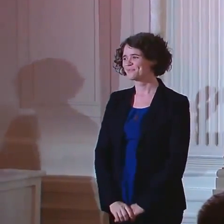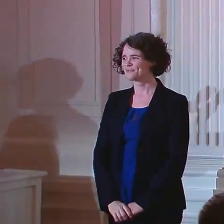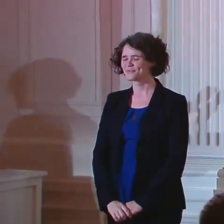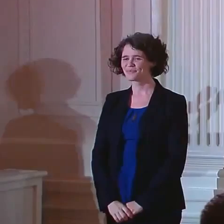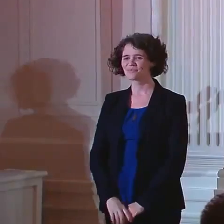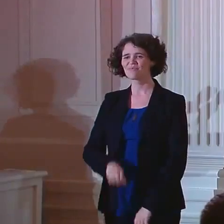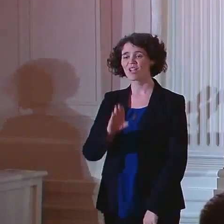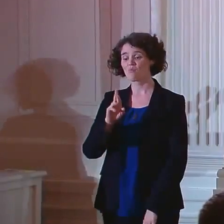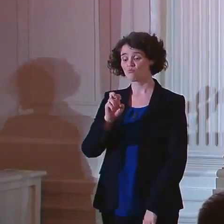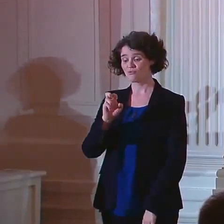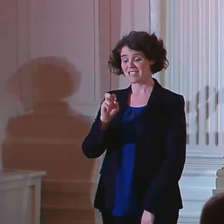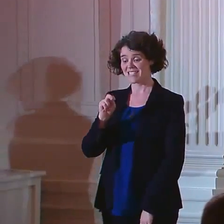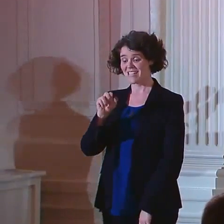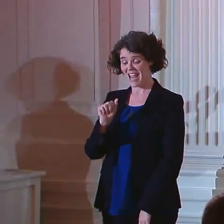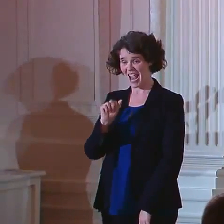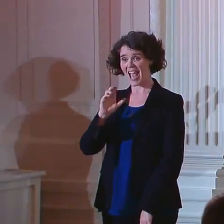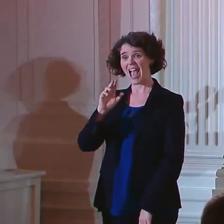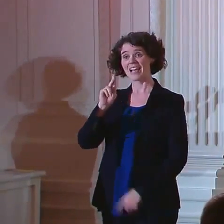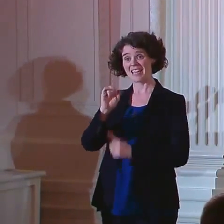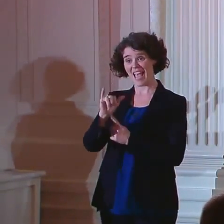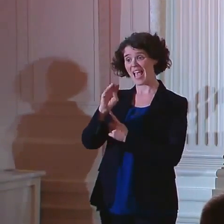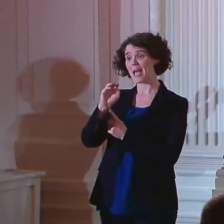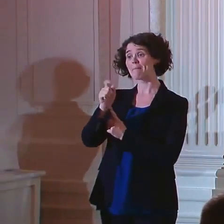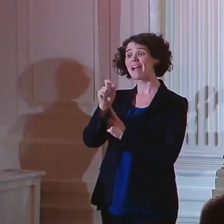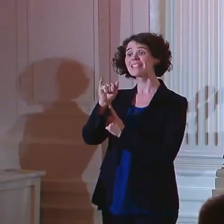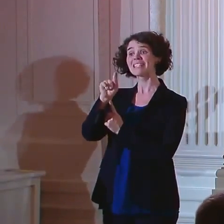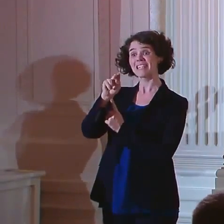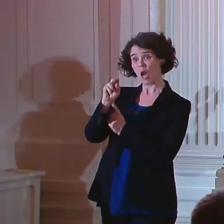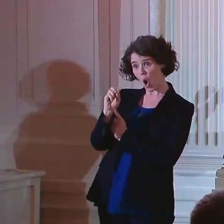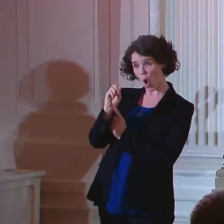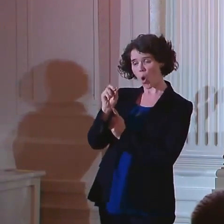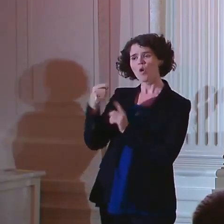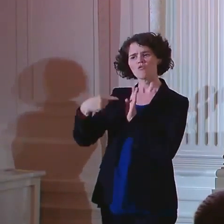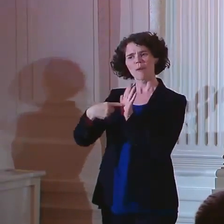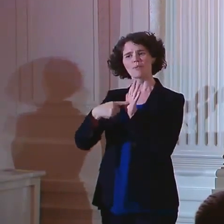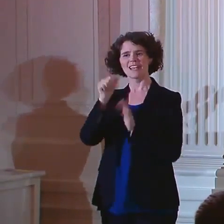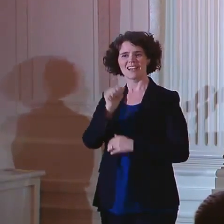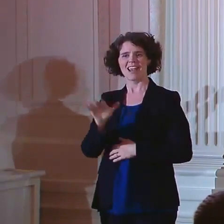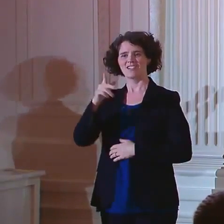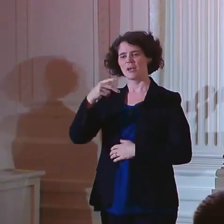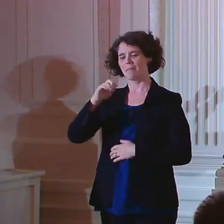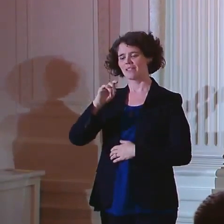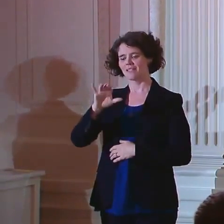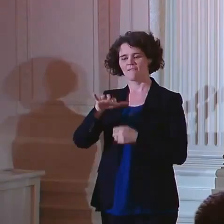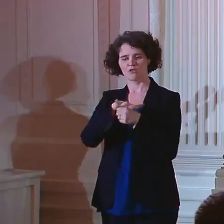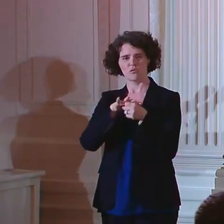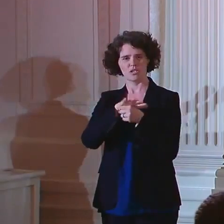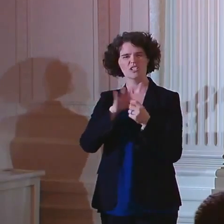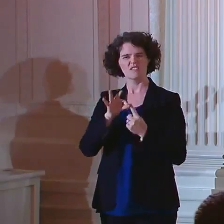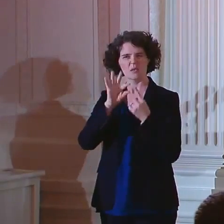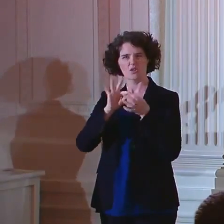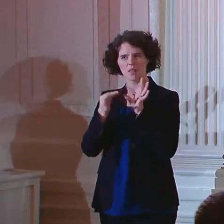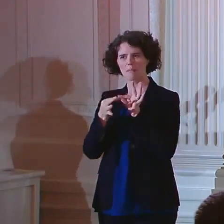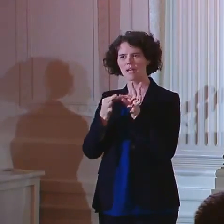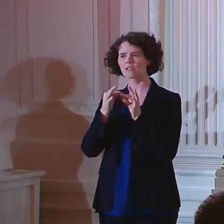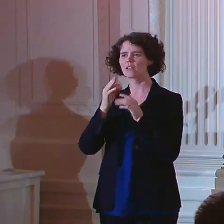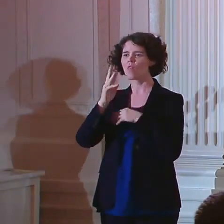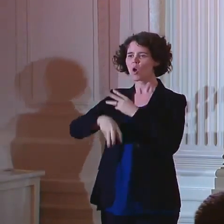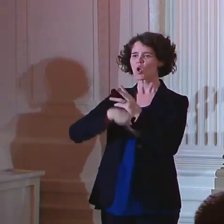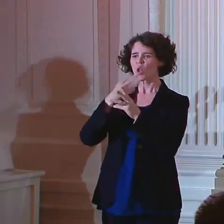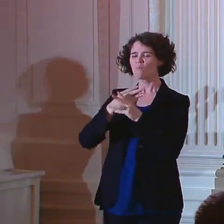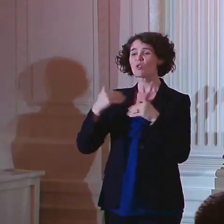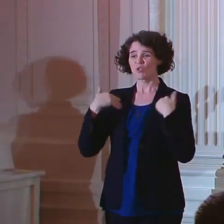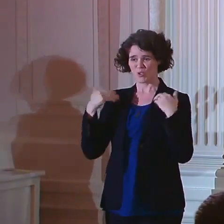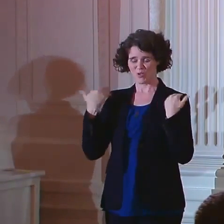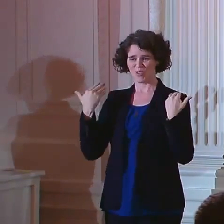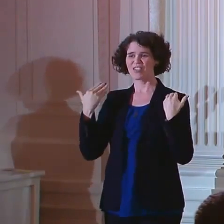Brina K. Maxino represented the Asia-Pacific region at the Special Olympics Global Youth Activation